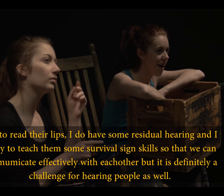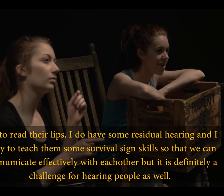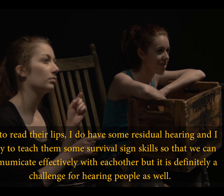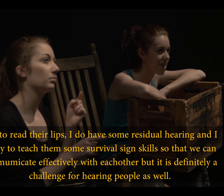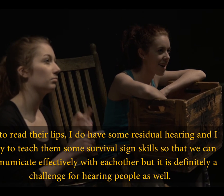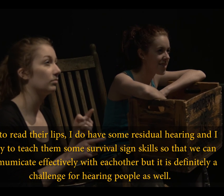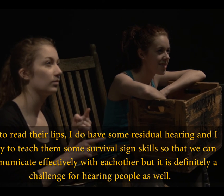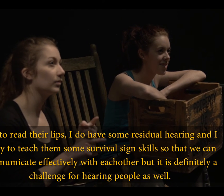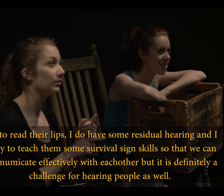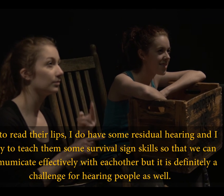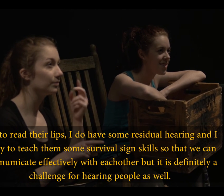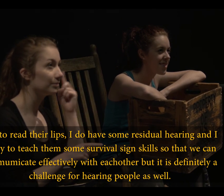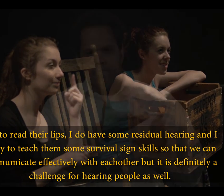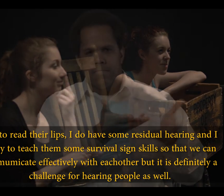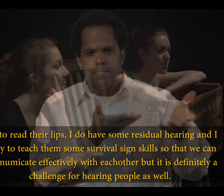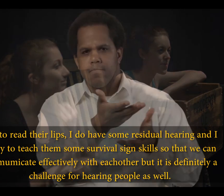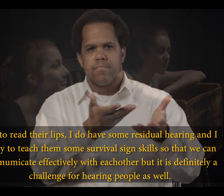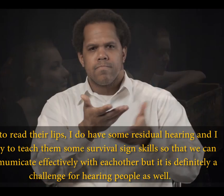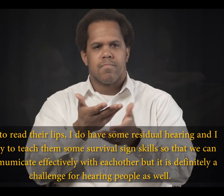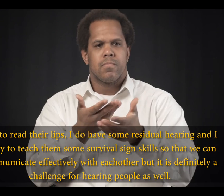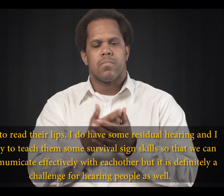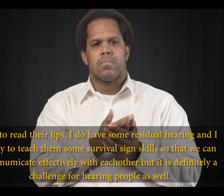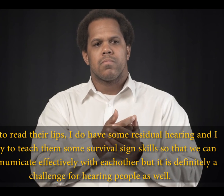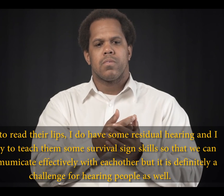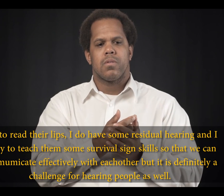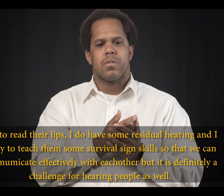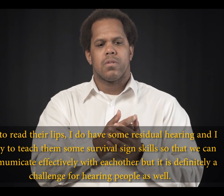sign skills so that we can communicate effectively with each other.